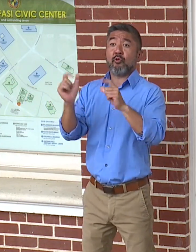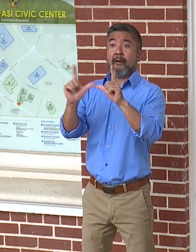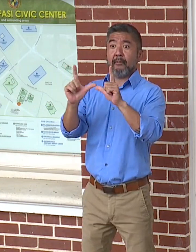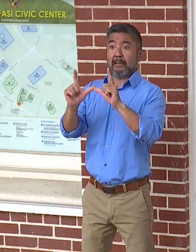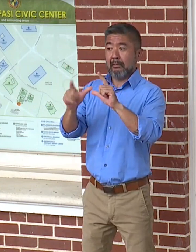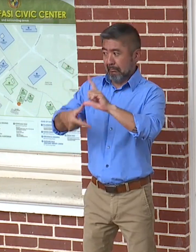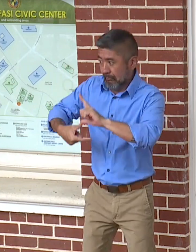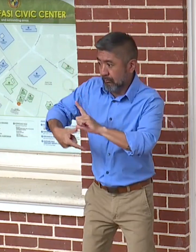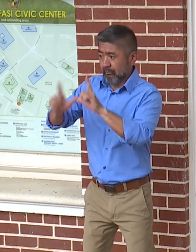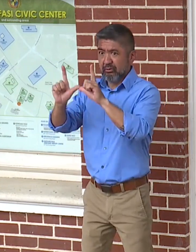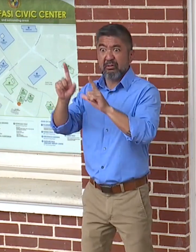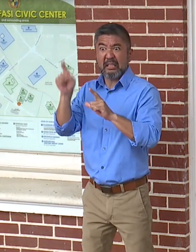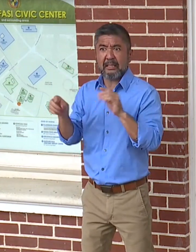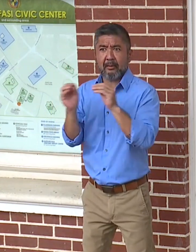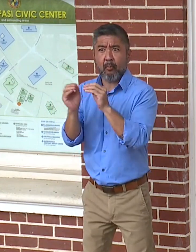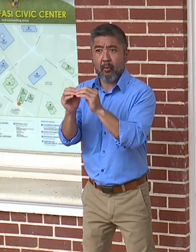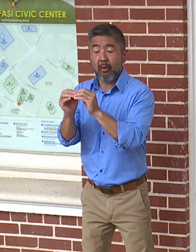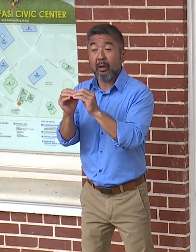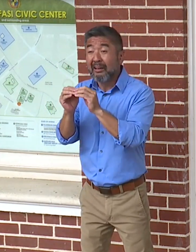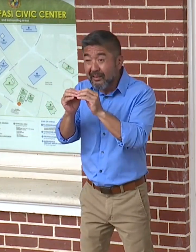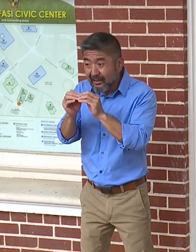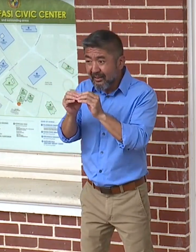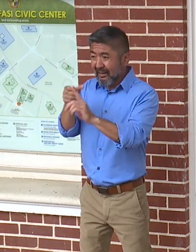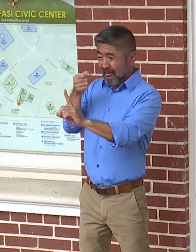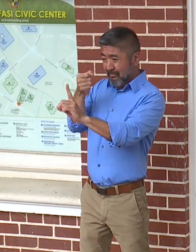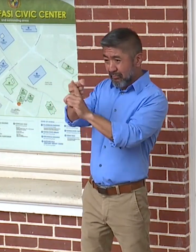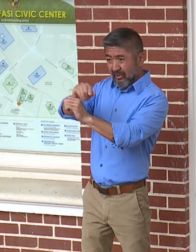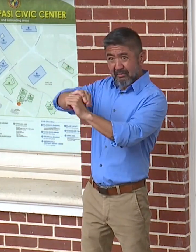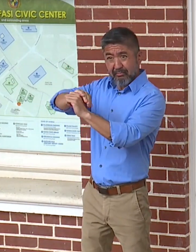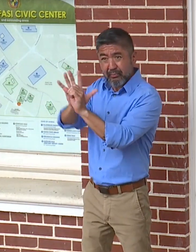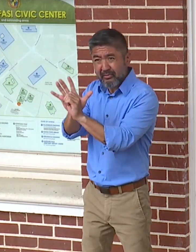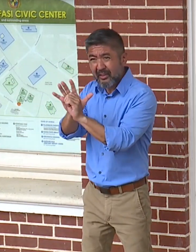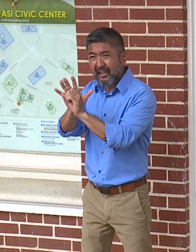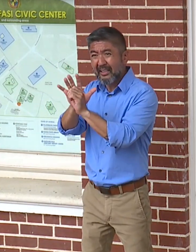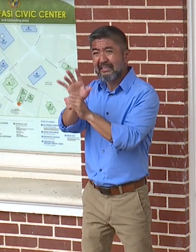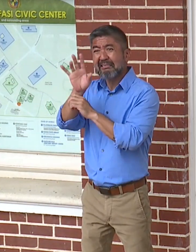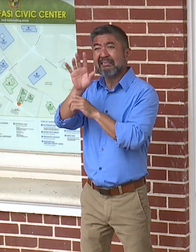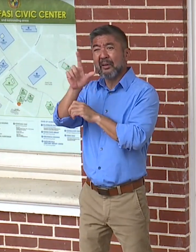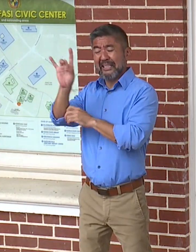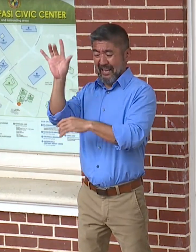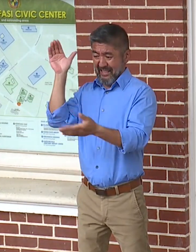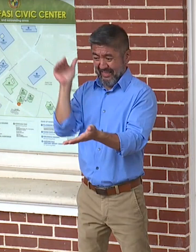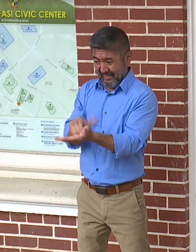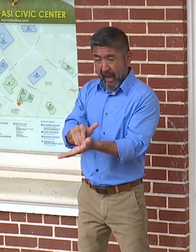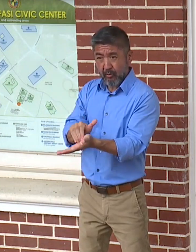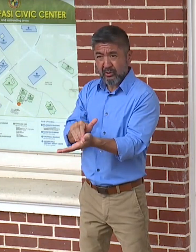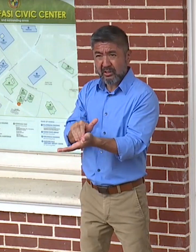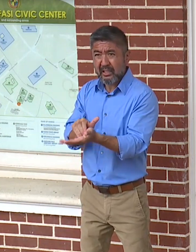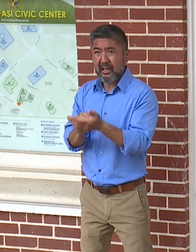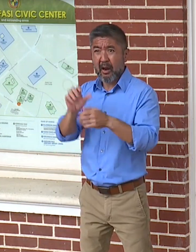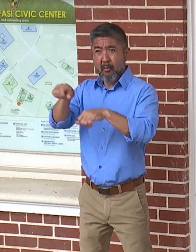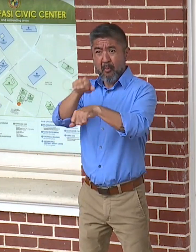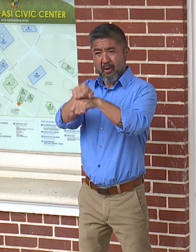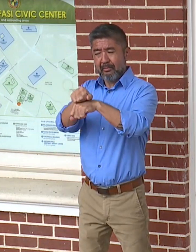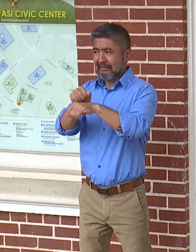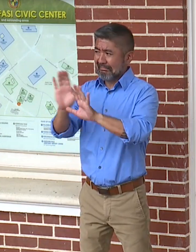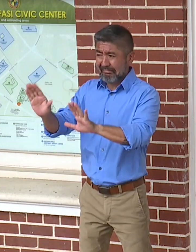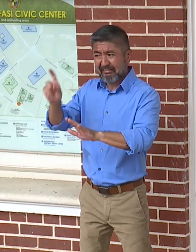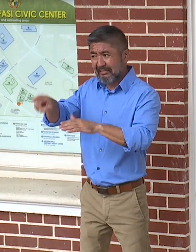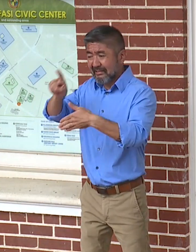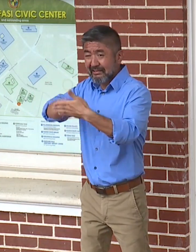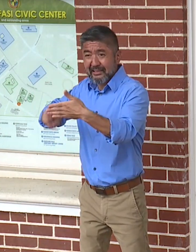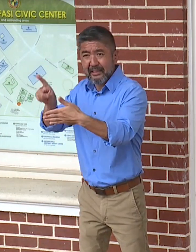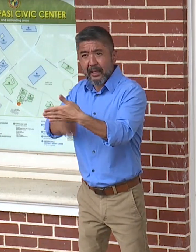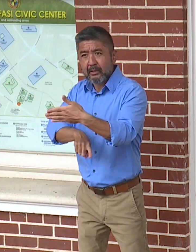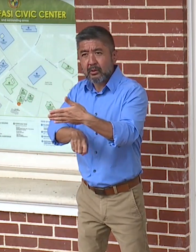But now with the pandemic, we had over 78,000 appointments canceled, which just compounded the need. So it was very